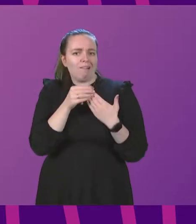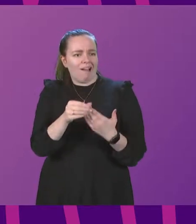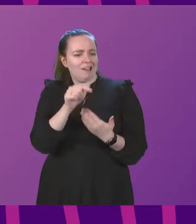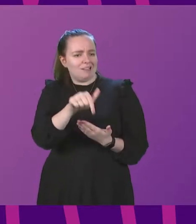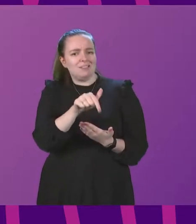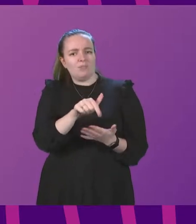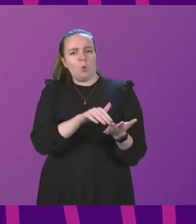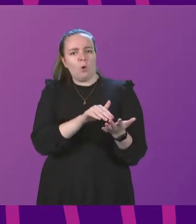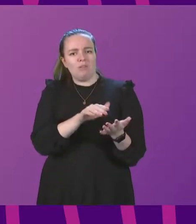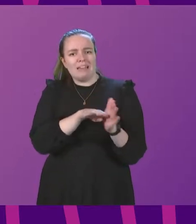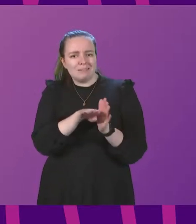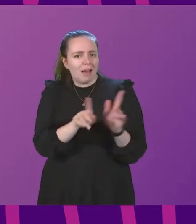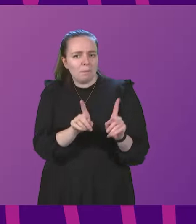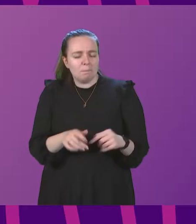Secretary.